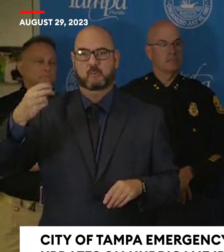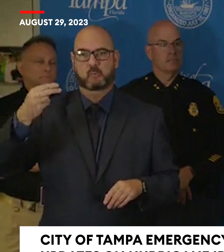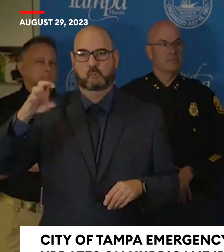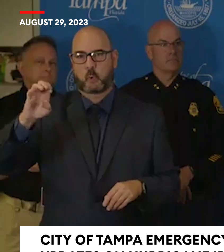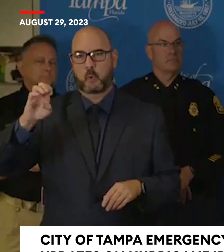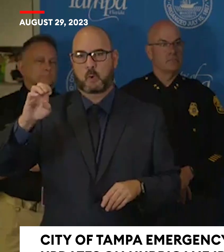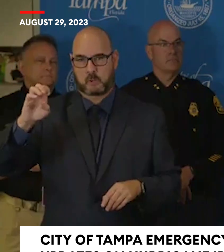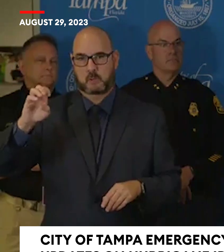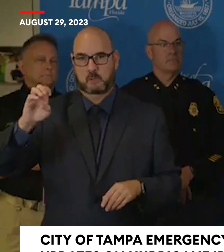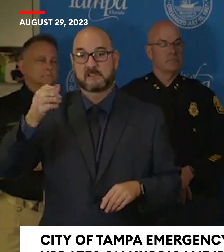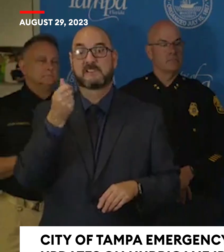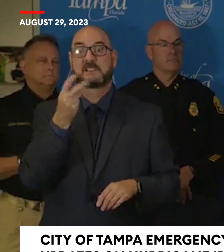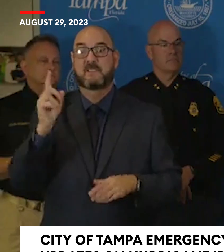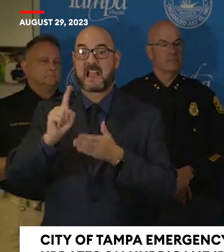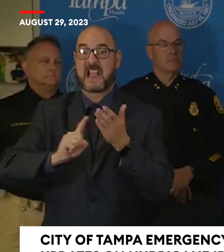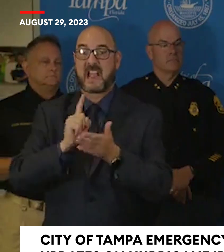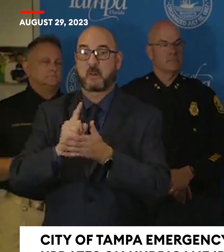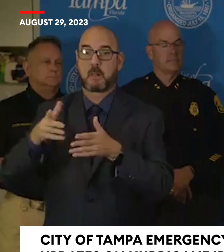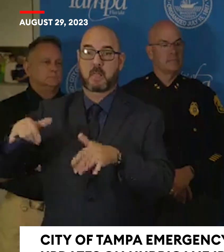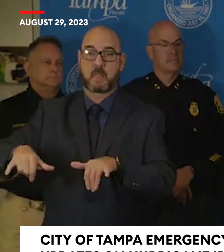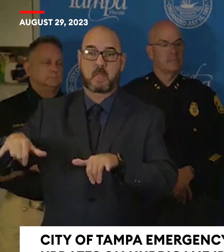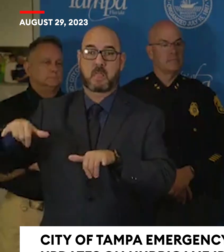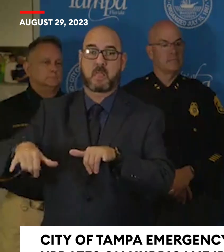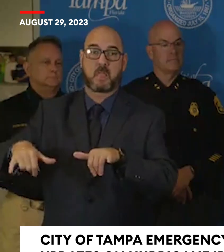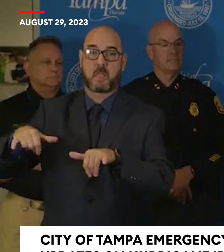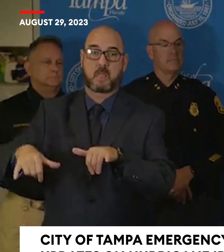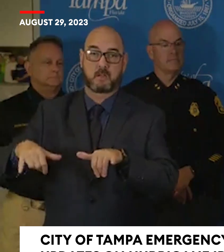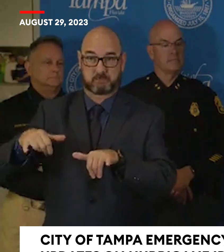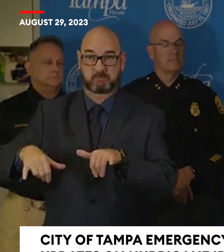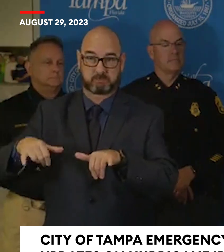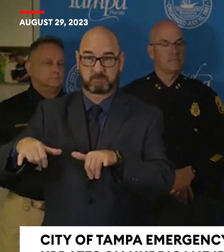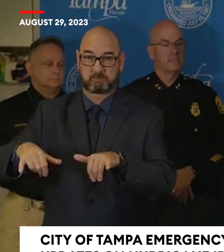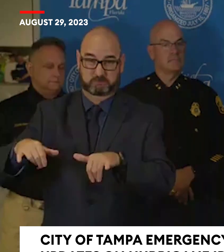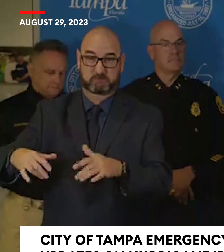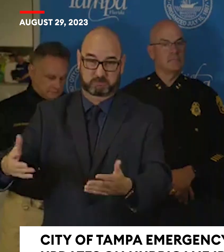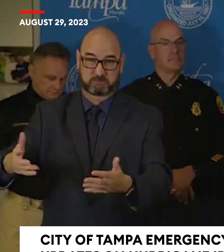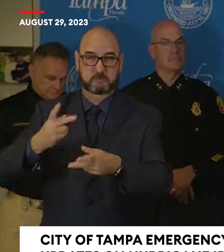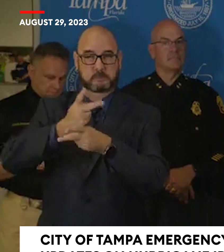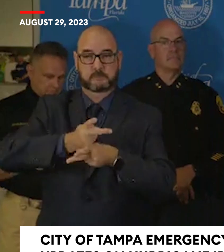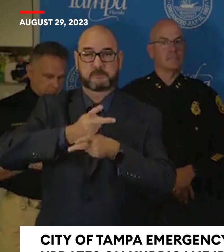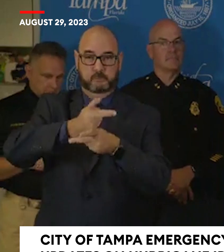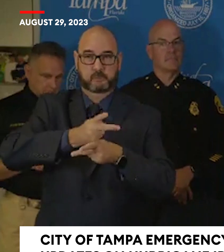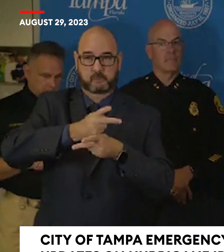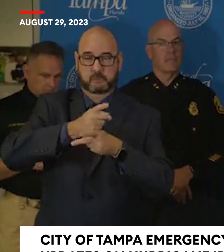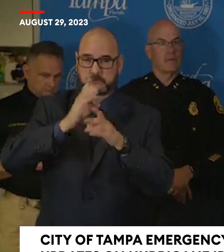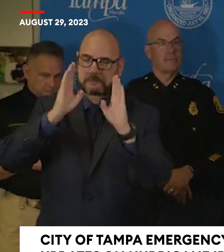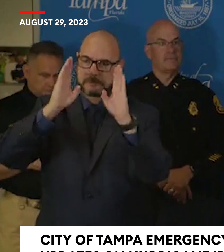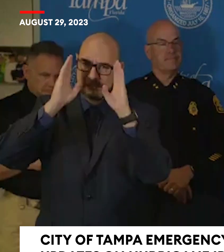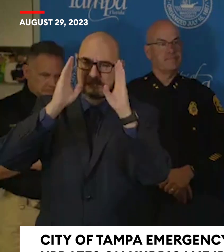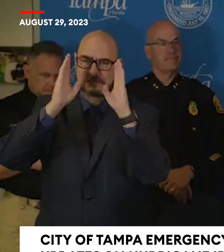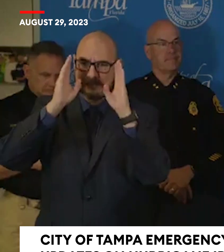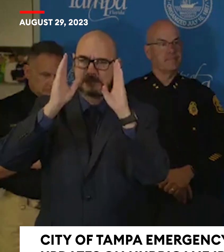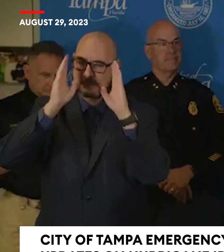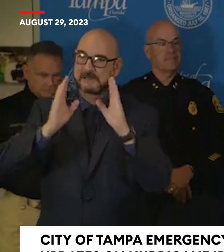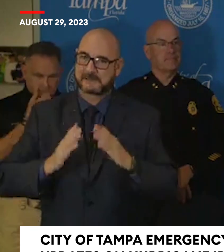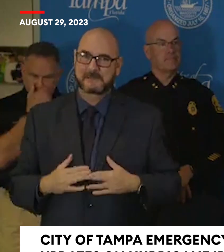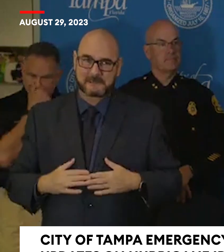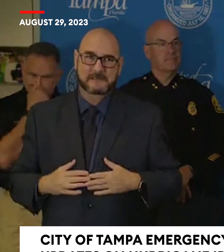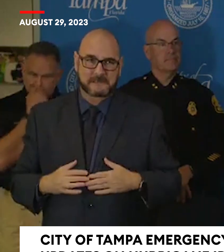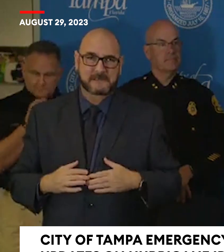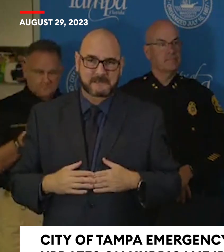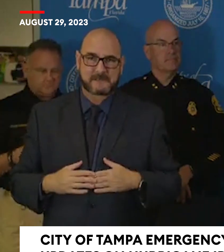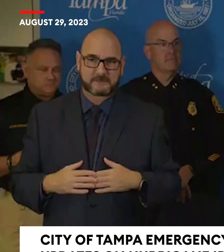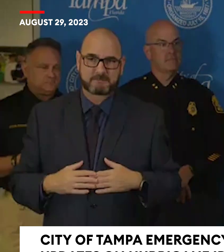So those are the things that that we all need to be cognizant of stated again. It's been a century since we've taken a direct hit.